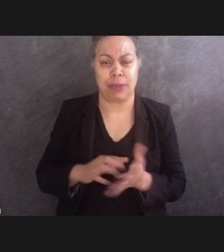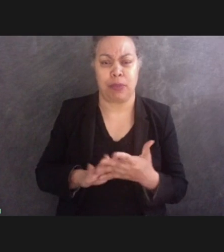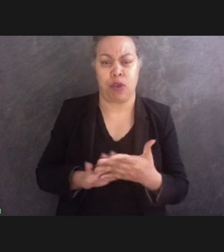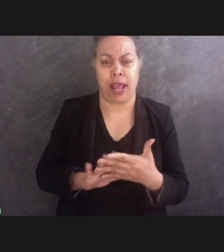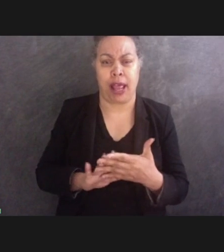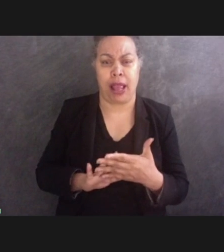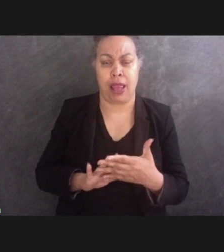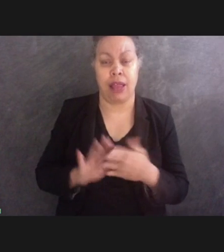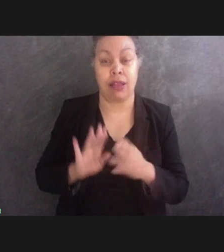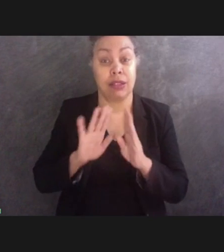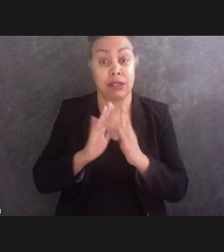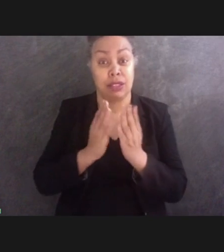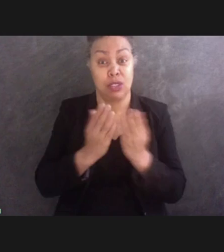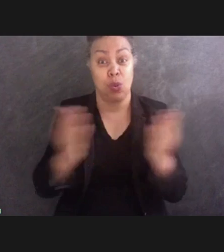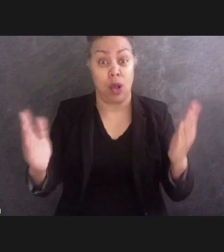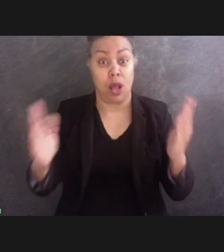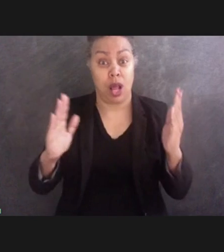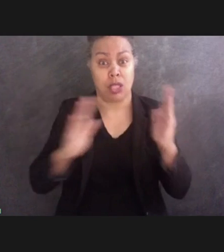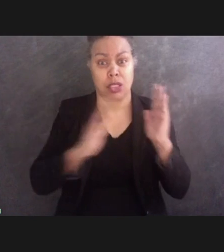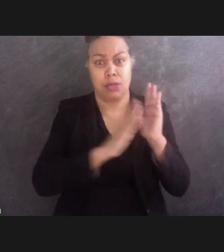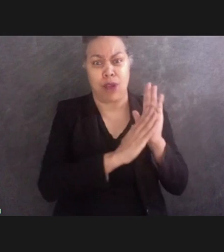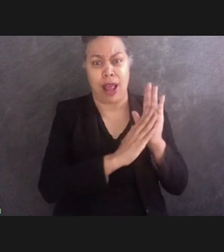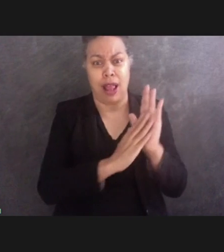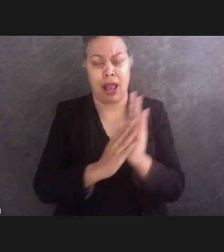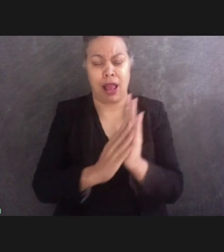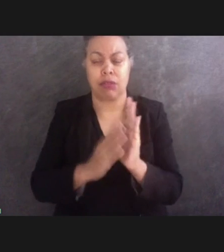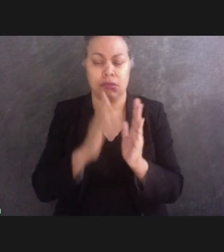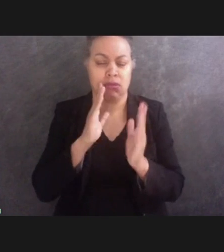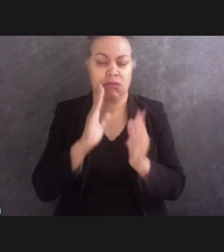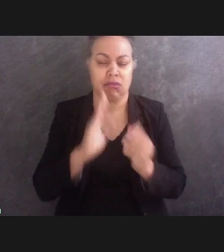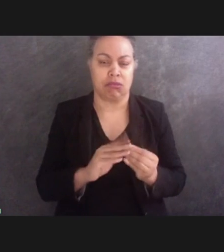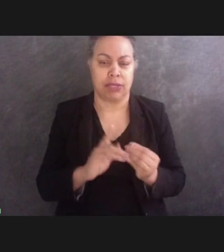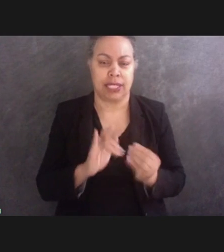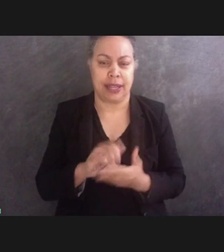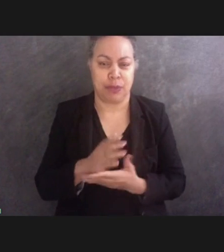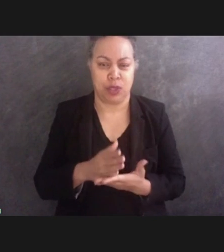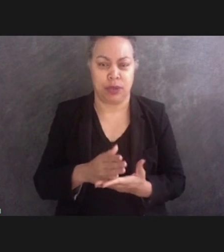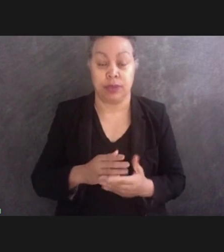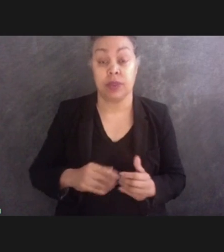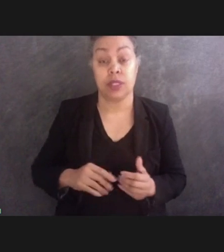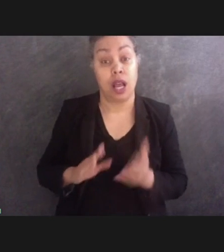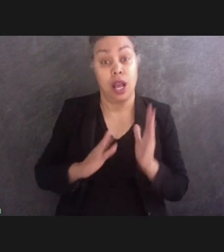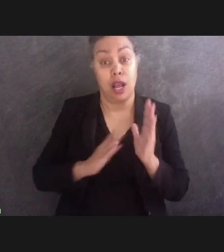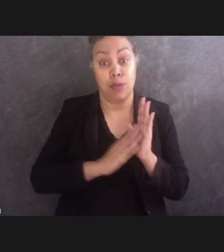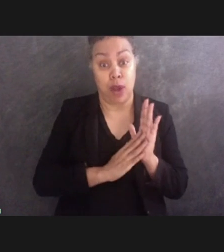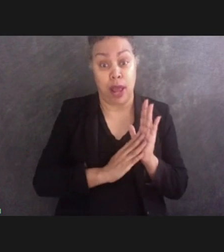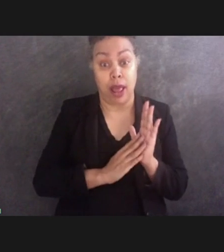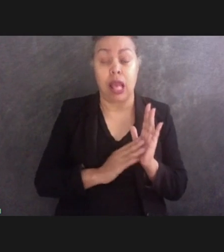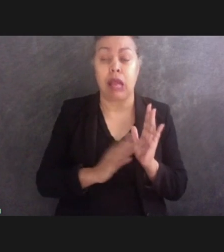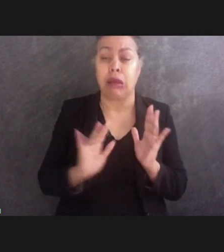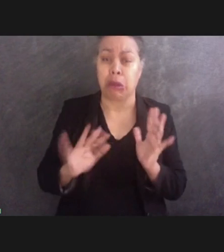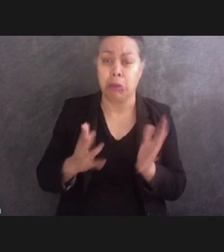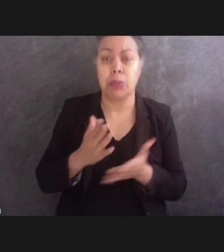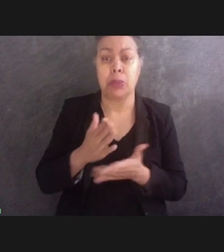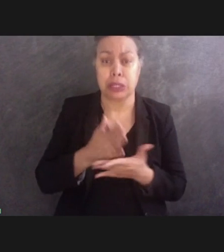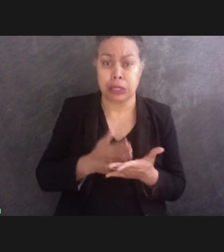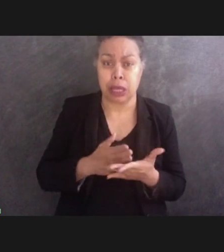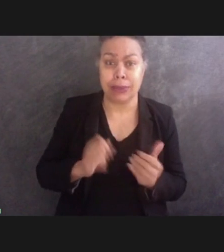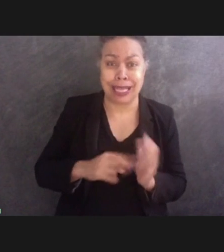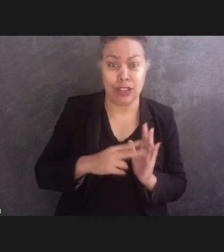walls of the memorial itself. The braille ranges from somewhat readable to completely unrecognizable.